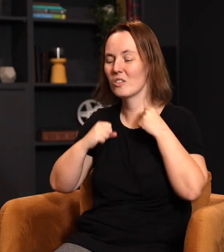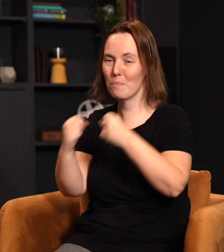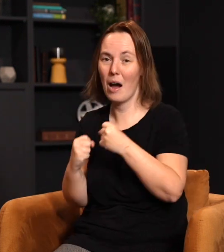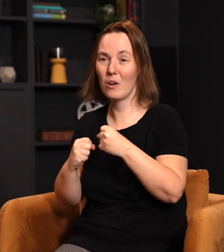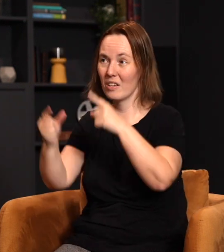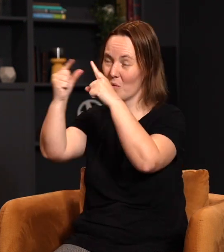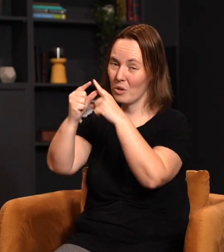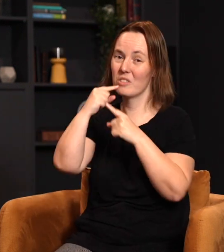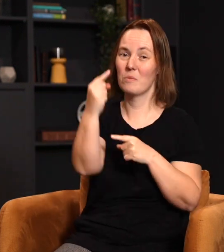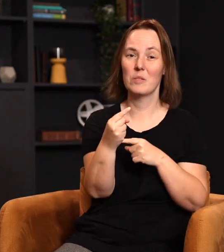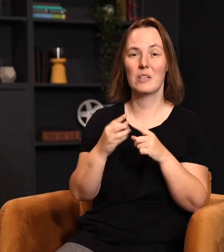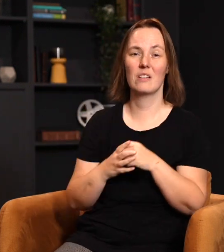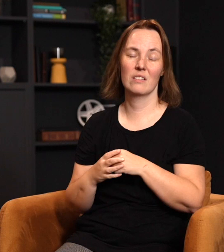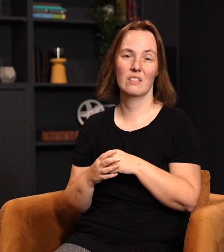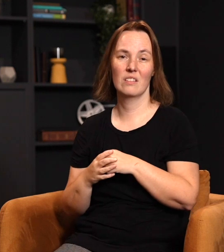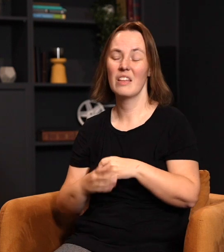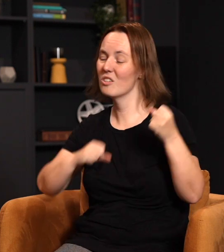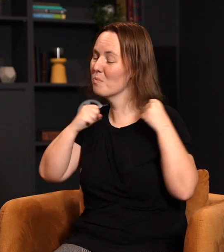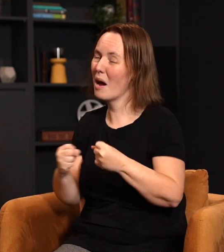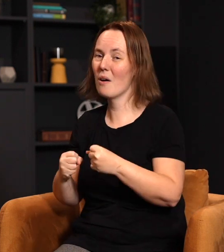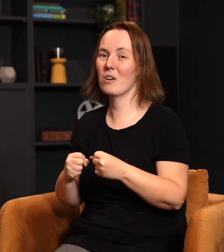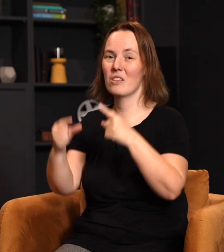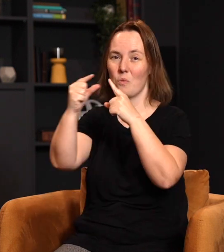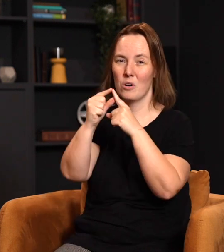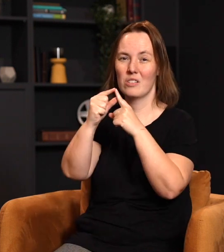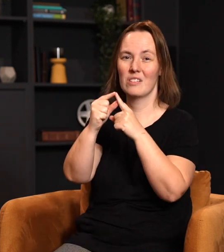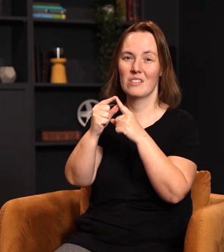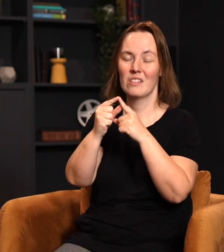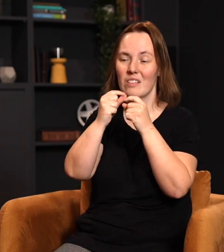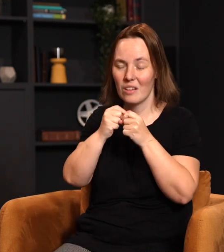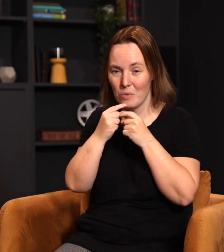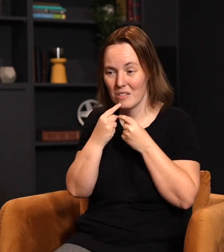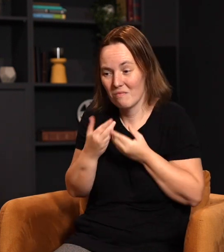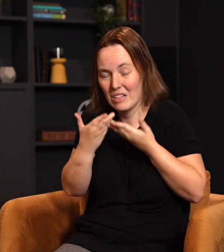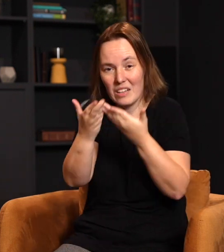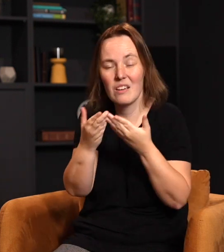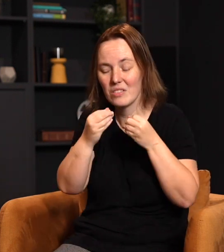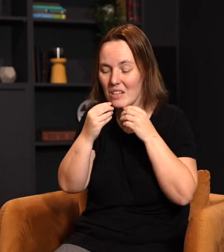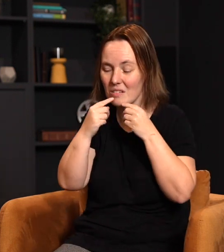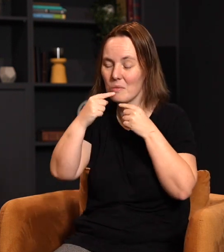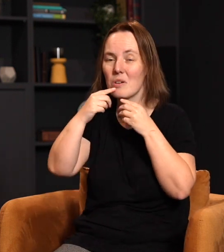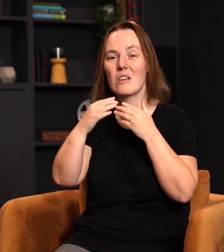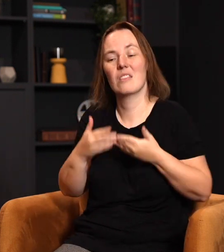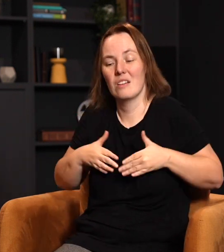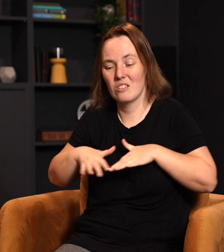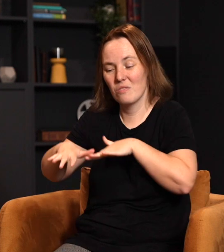then there is power in the words that we speak. There's power in the words that we release that flow from